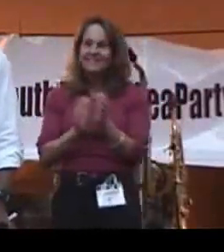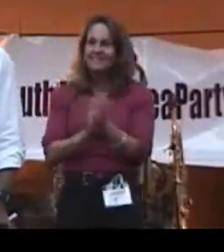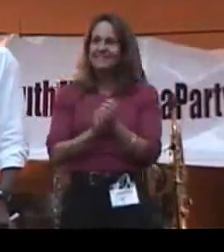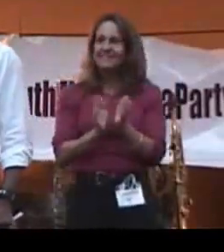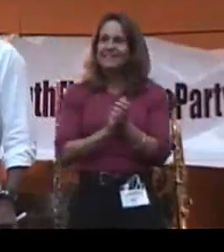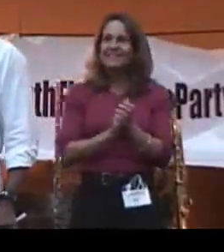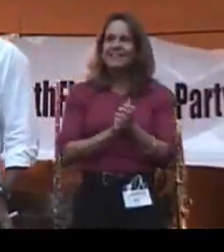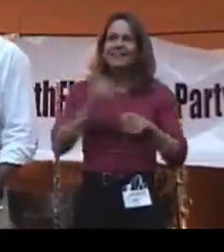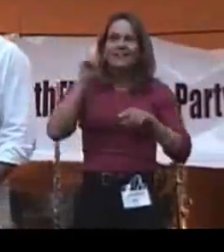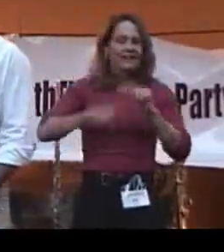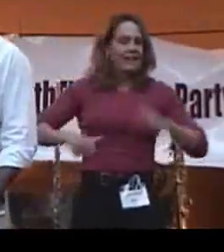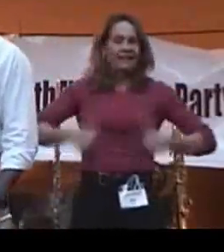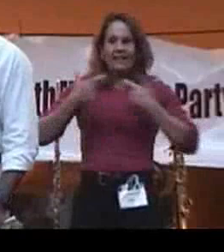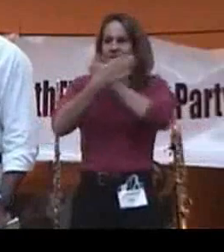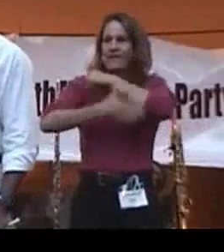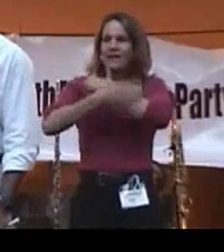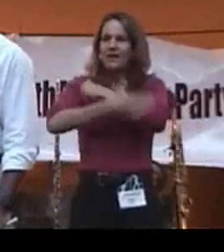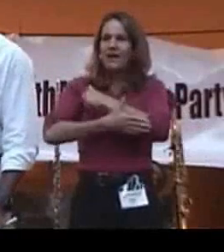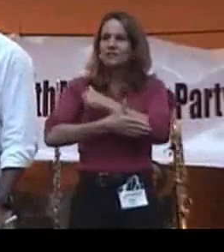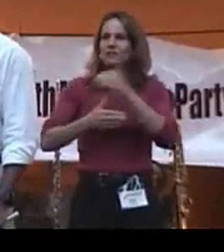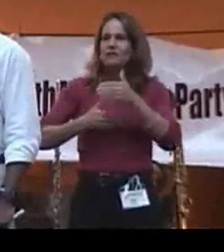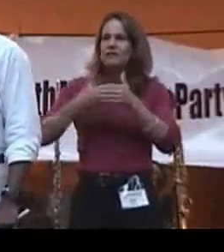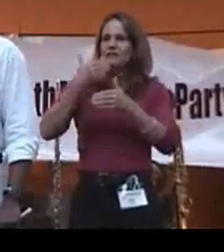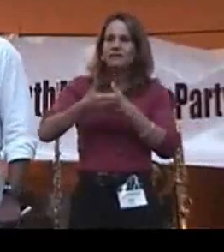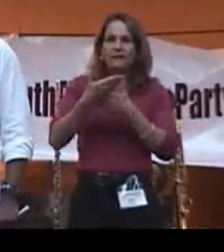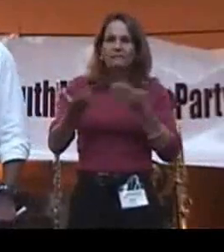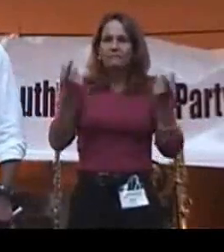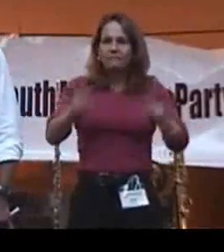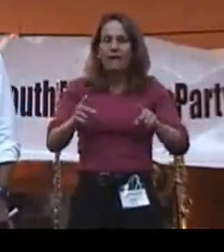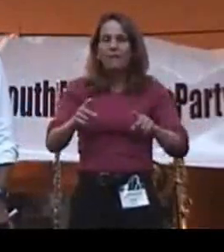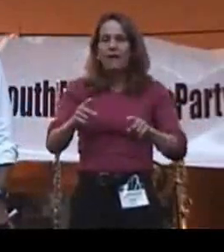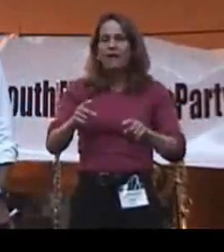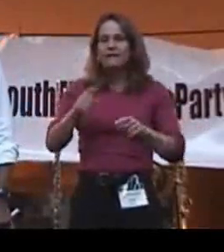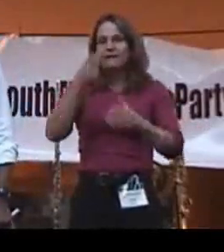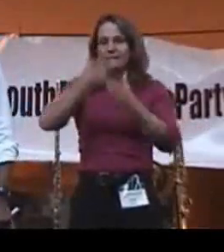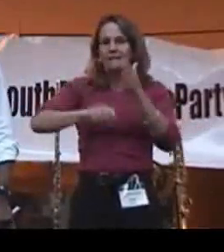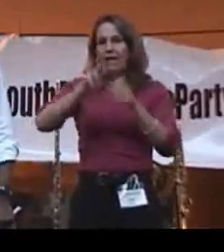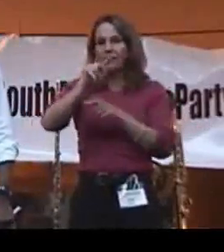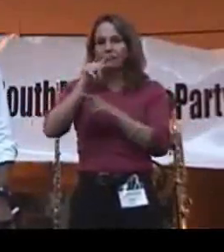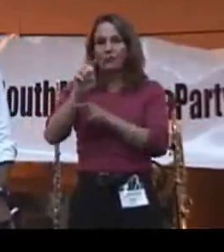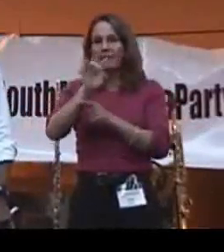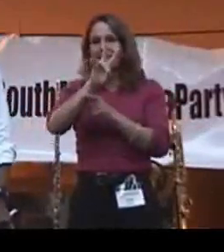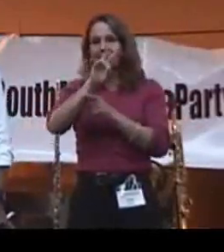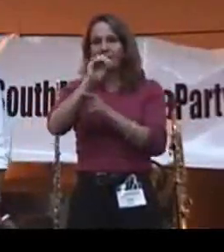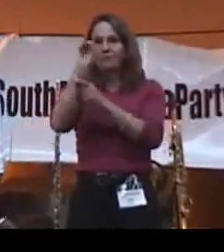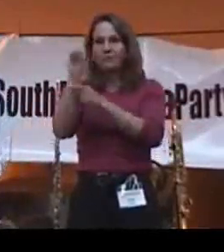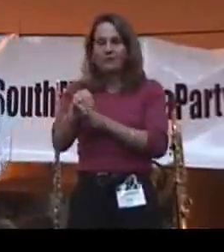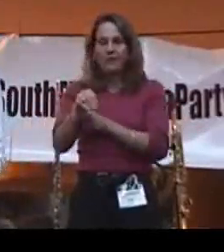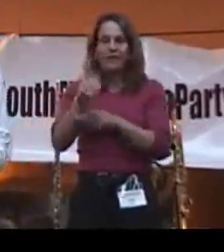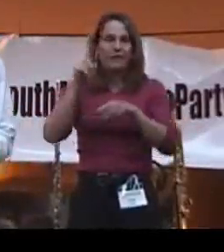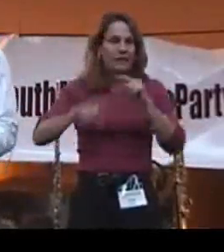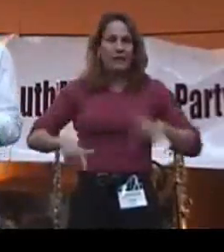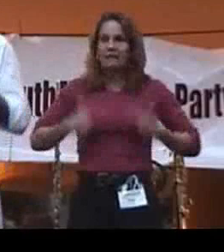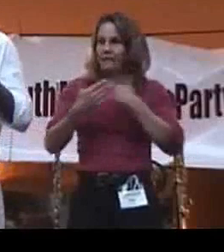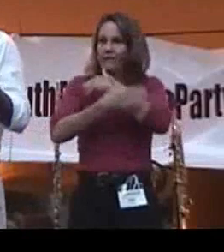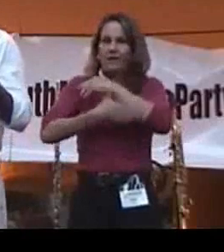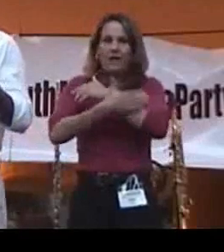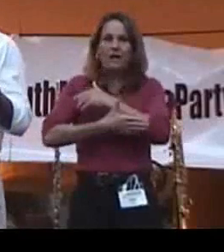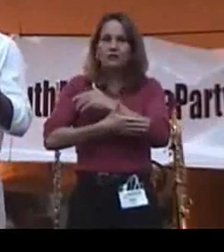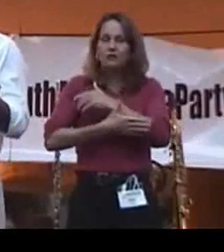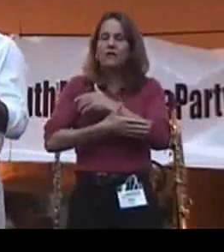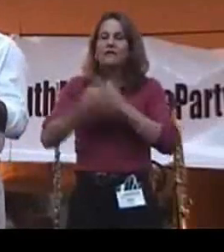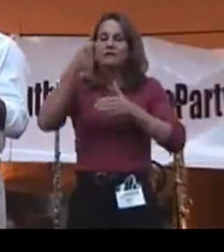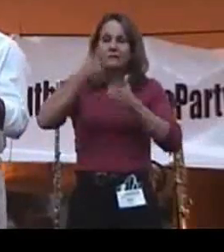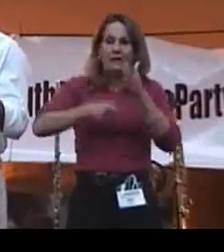We cannot live in a country where the next thing you know, the marginal tax rate will be 70%. We cannot live in a country where the